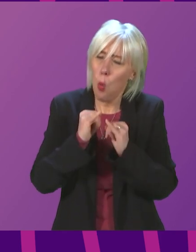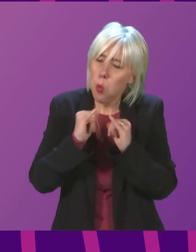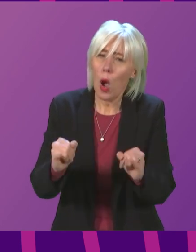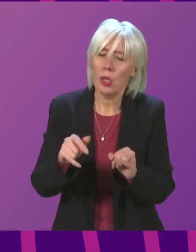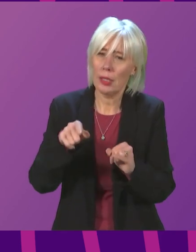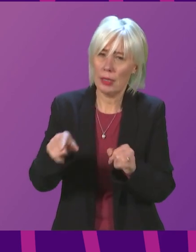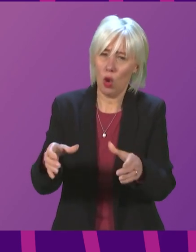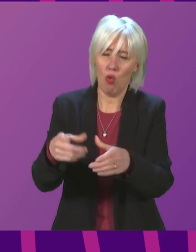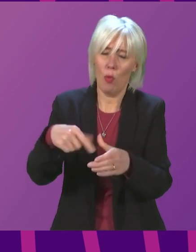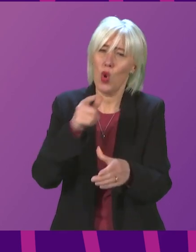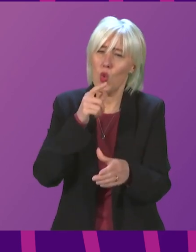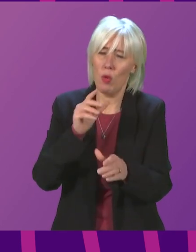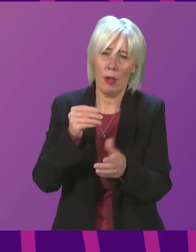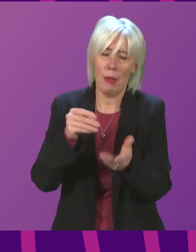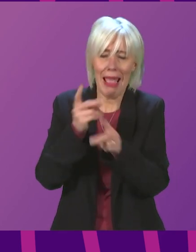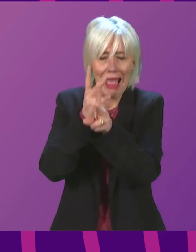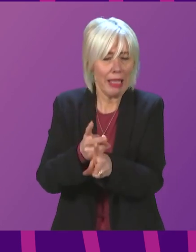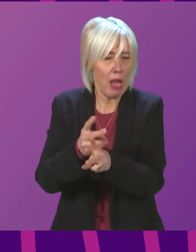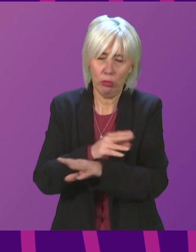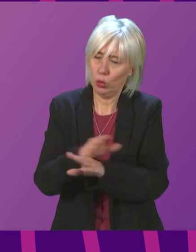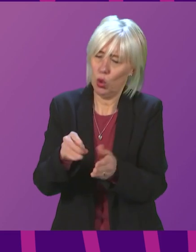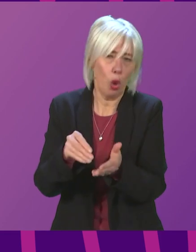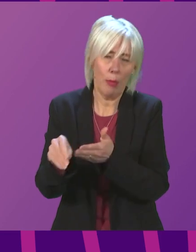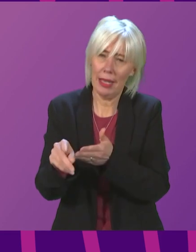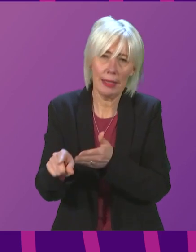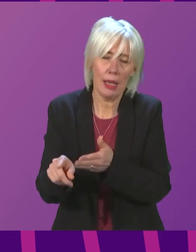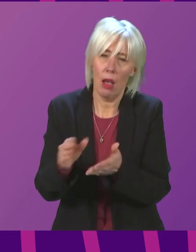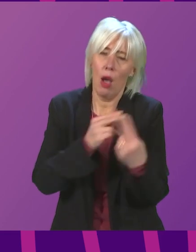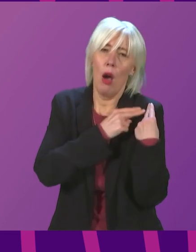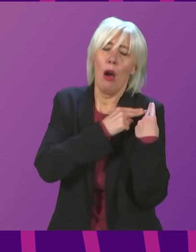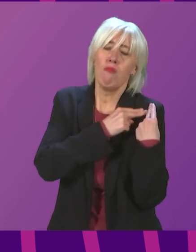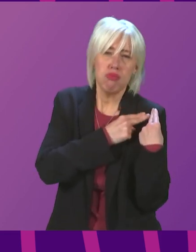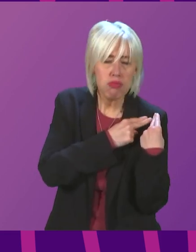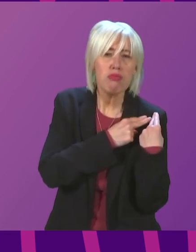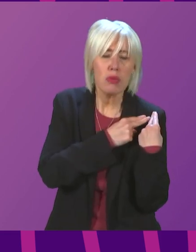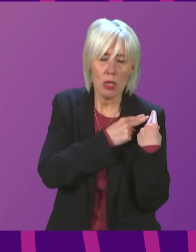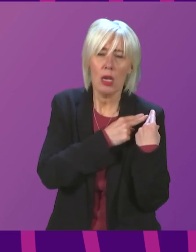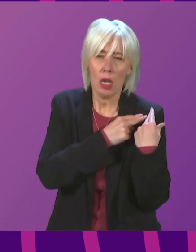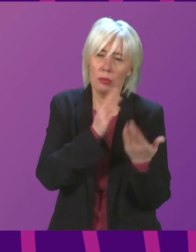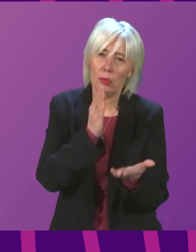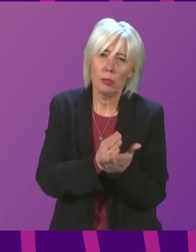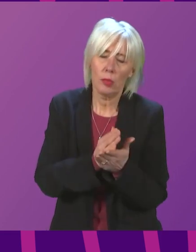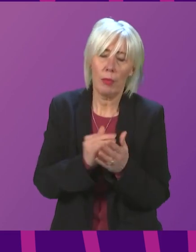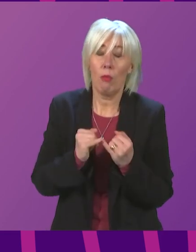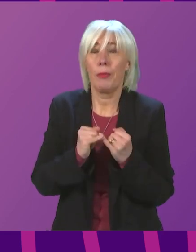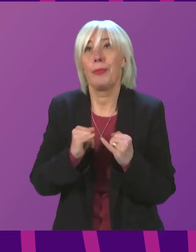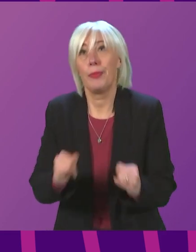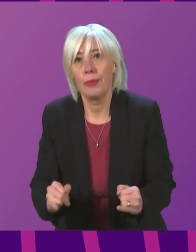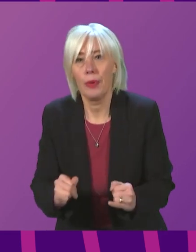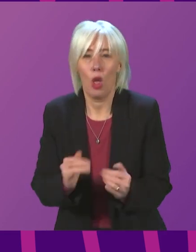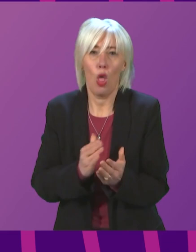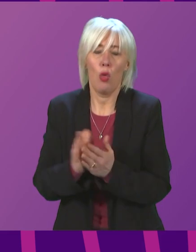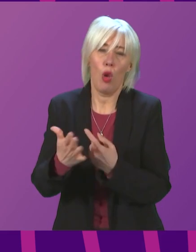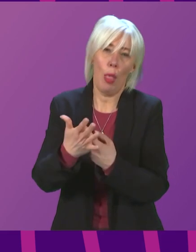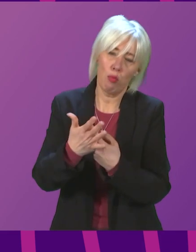than unpaid carers, who already carry a significant burden. I've had that burden seriously exacerbated because of the